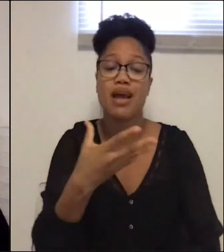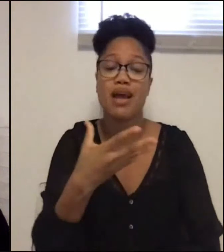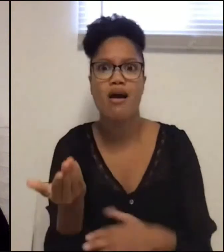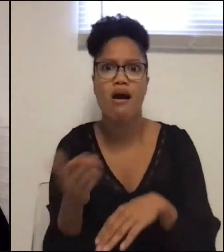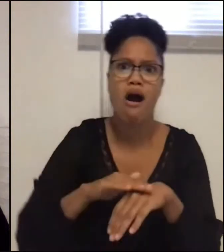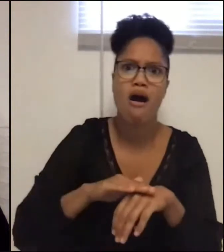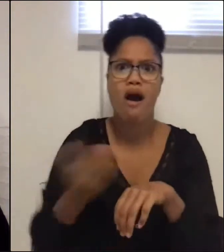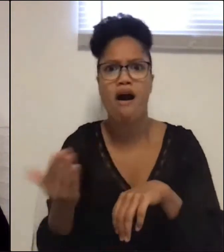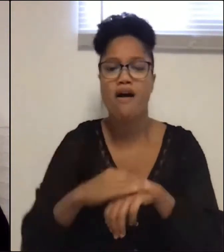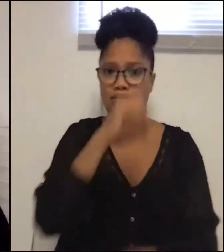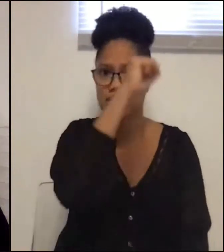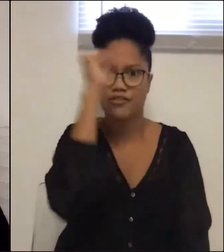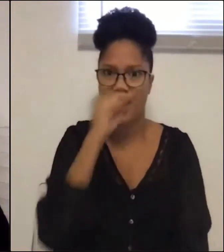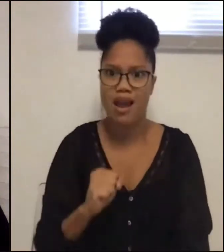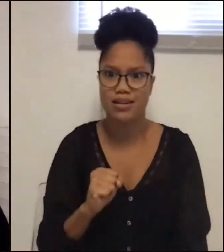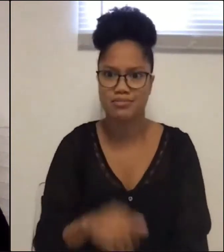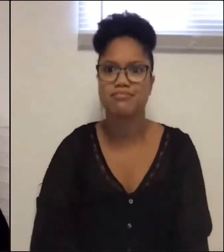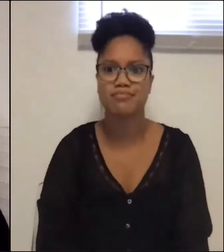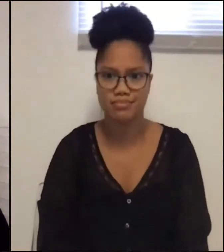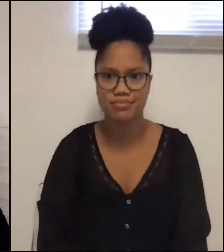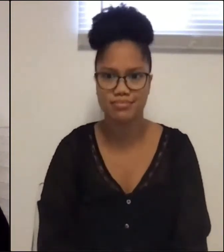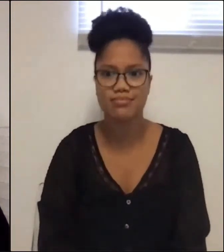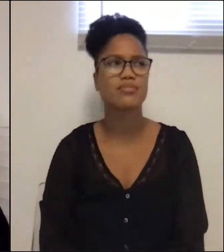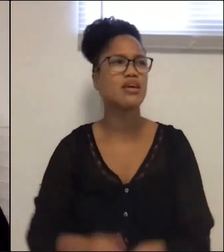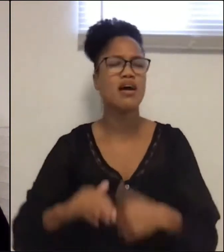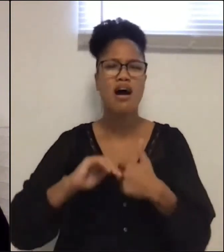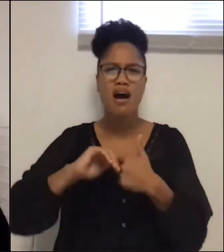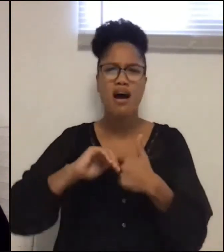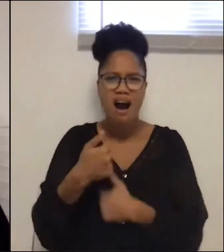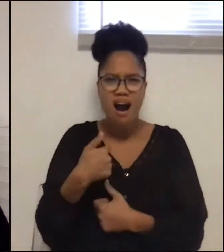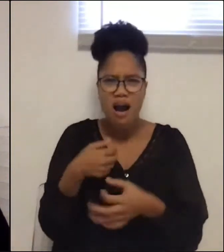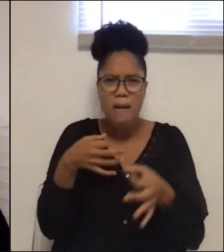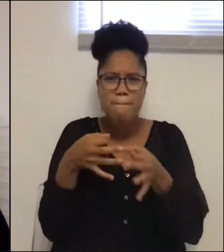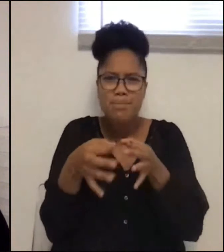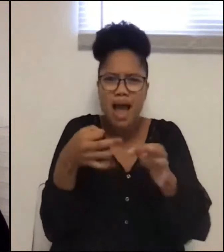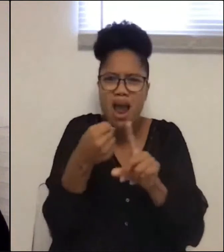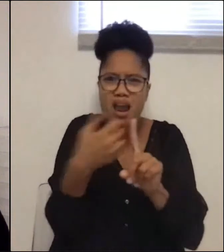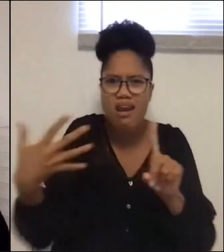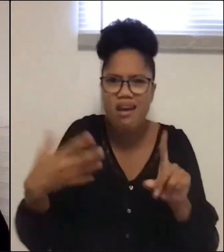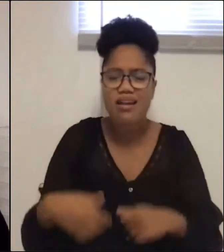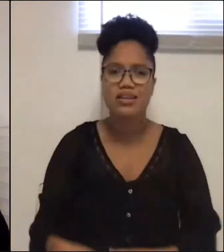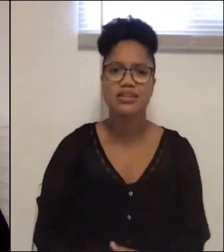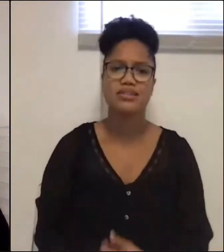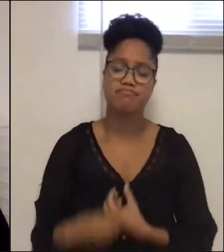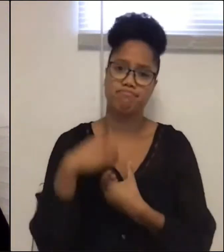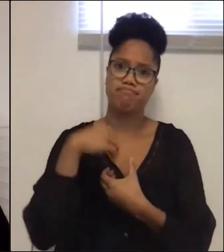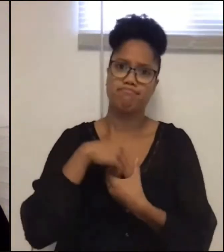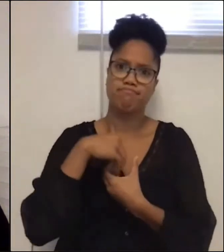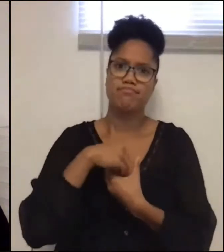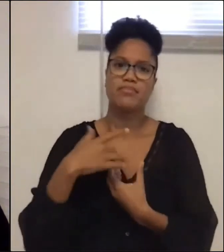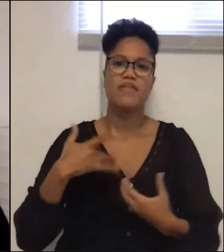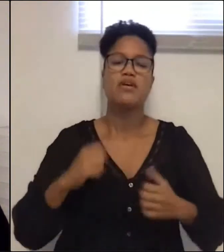schizophrenics. How could I explain? I was filled with super celestial